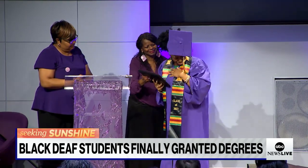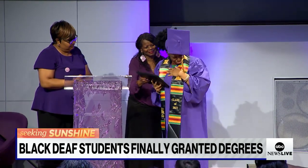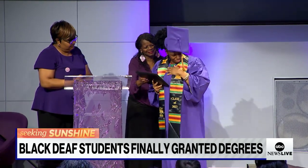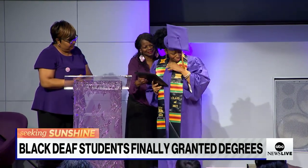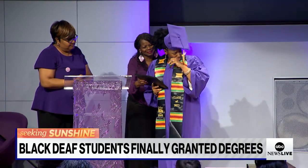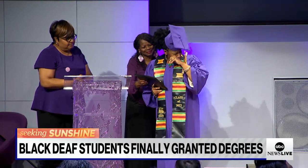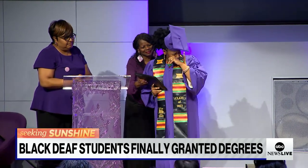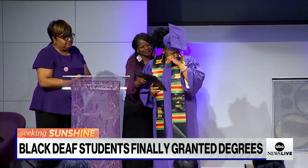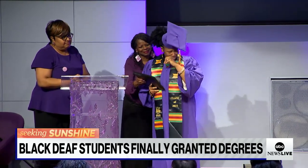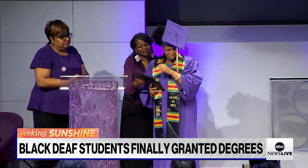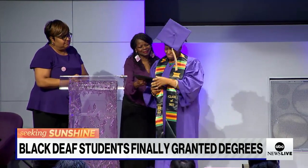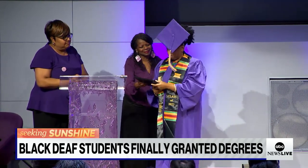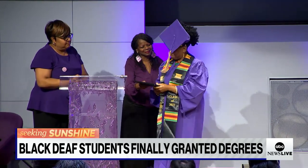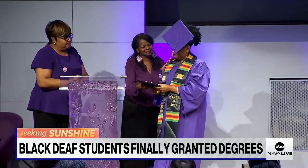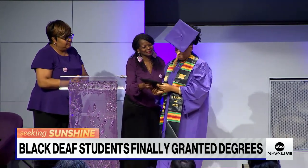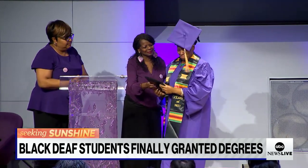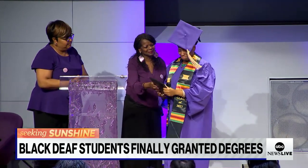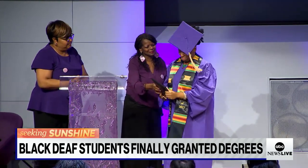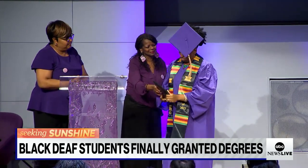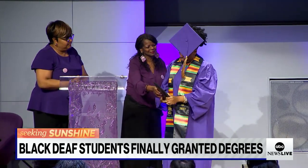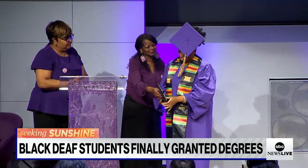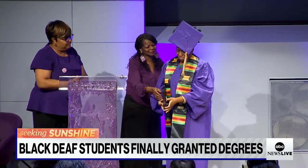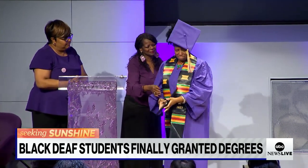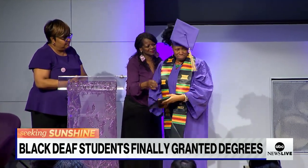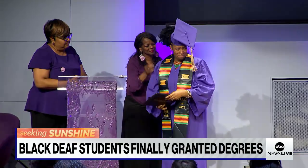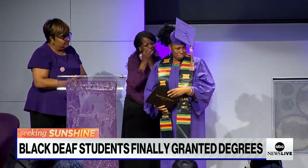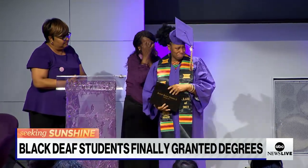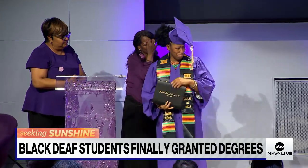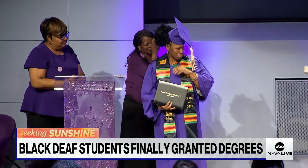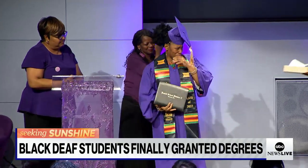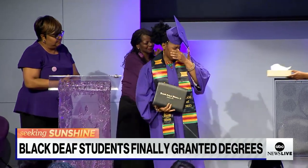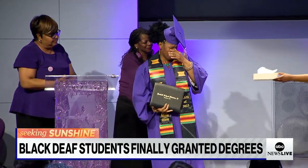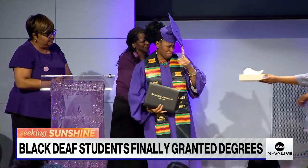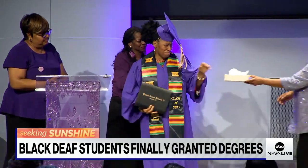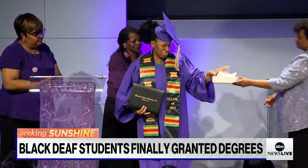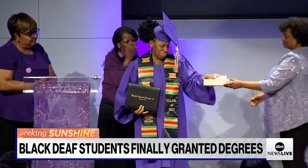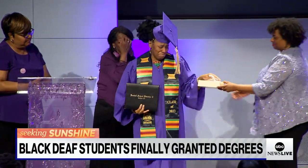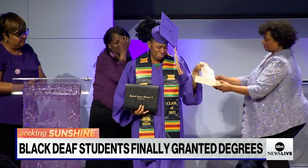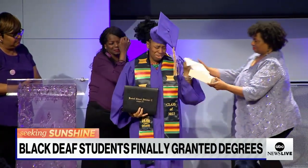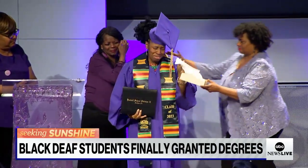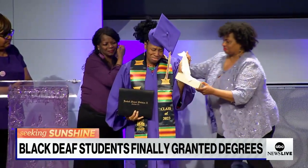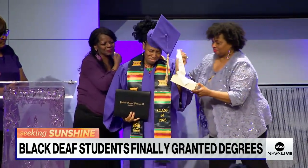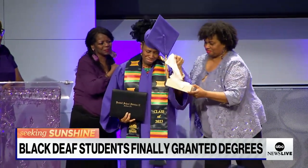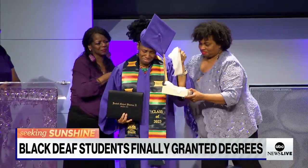segregated past denied them what they so rightly deserve. Our Ike Jachi was there.